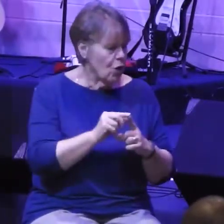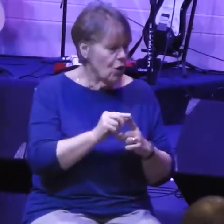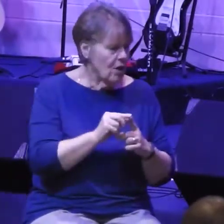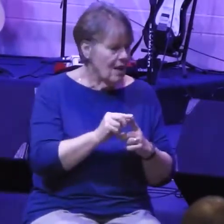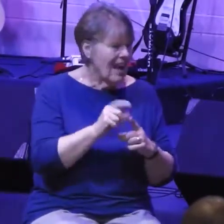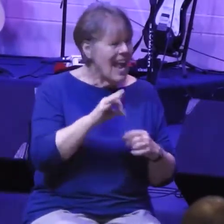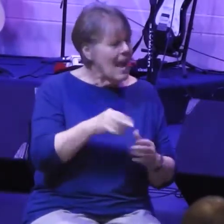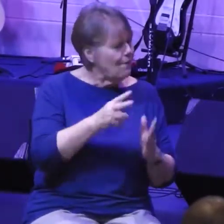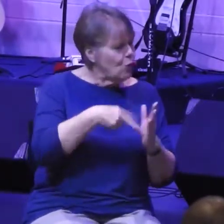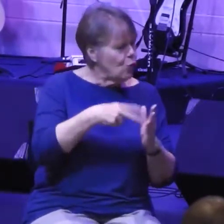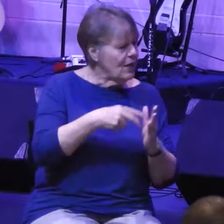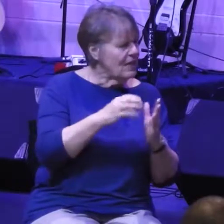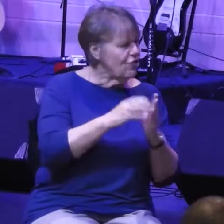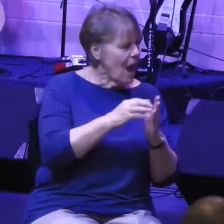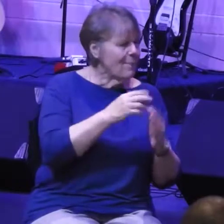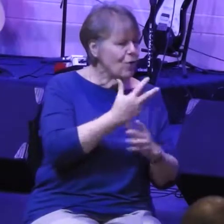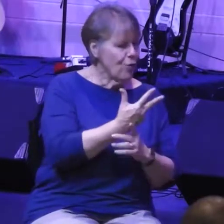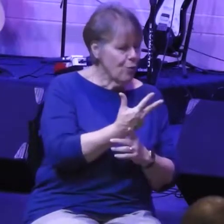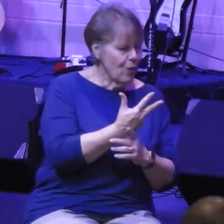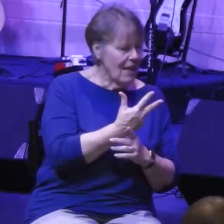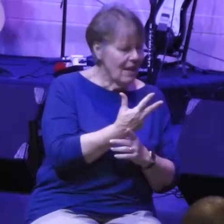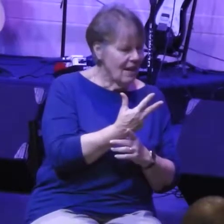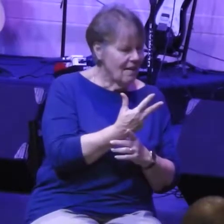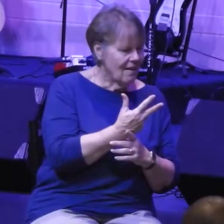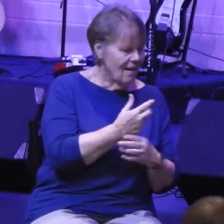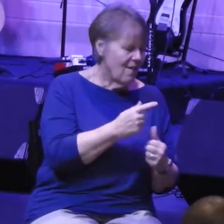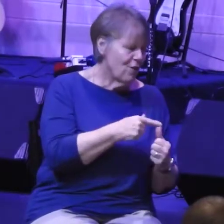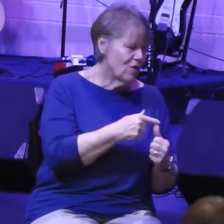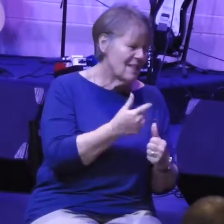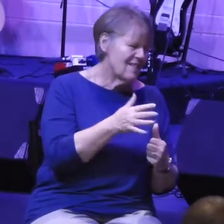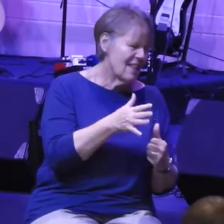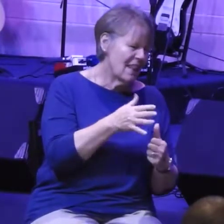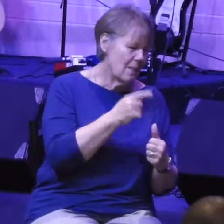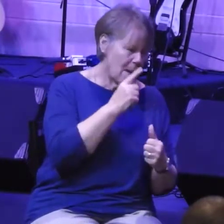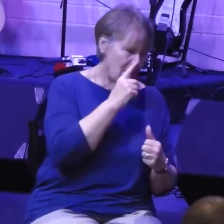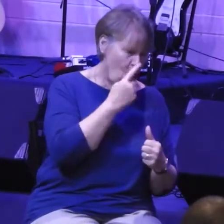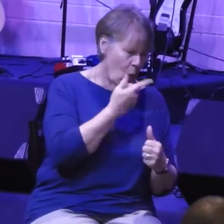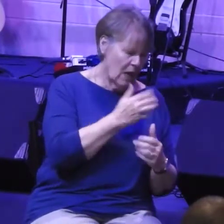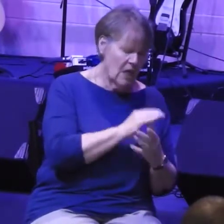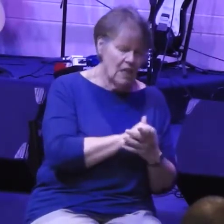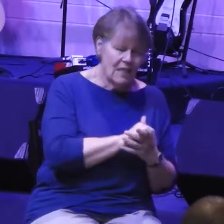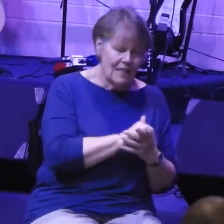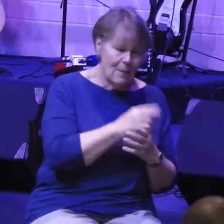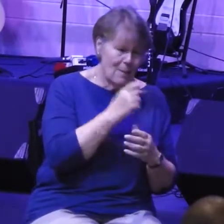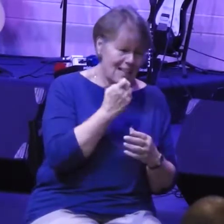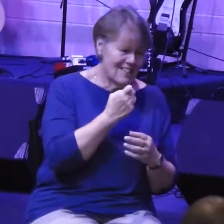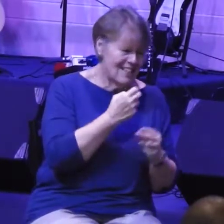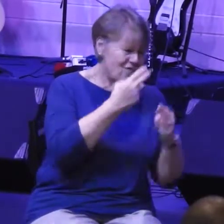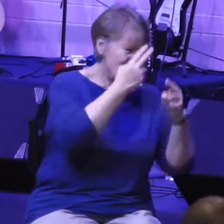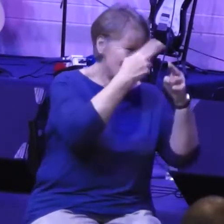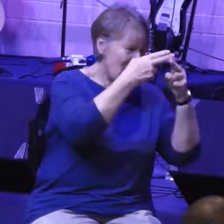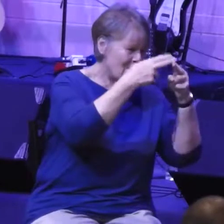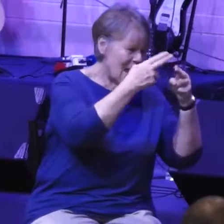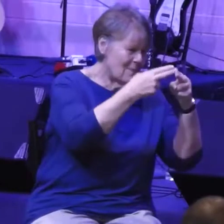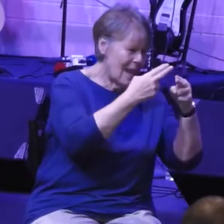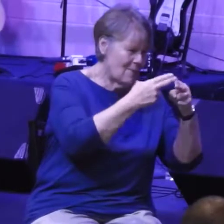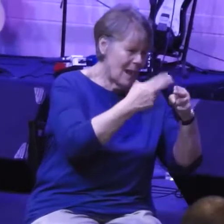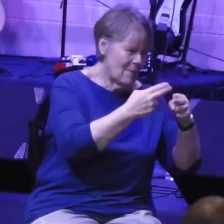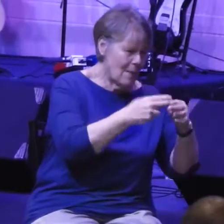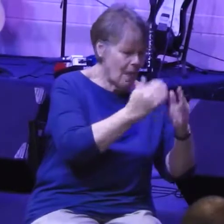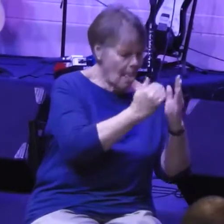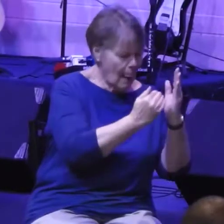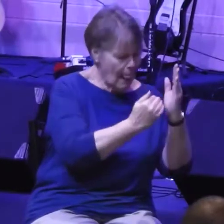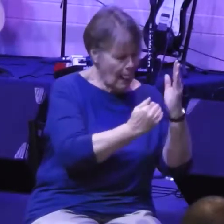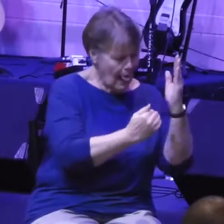3, A, it's kind of boring because all it is is a list of names of people that rebuilt